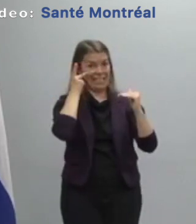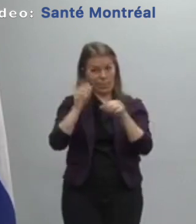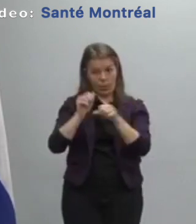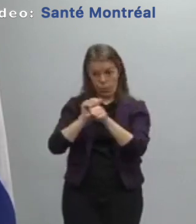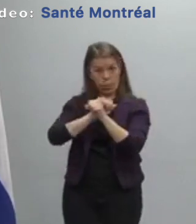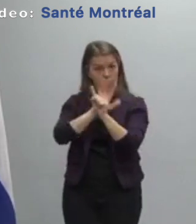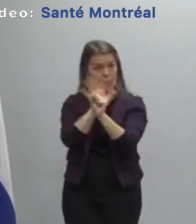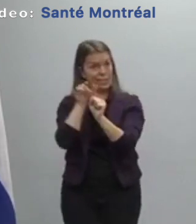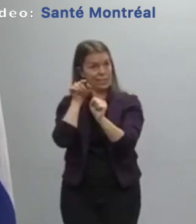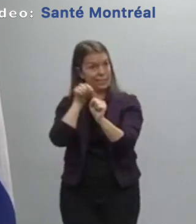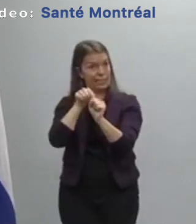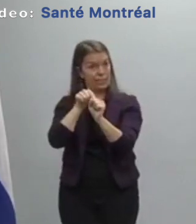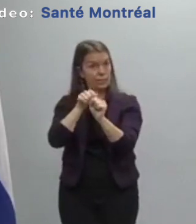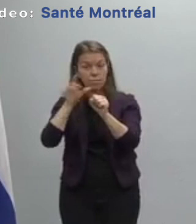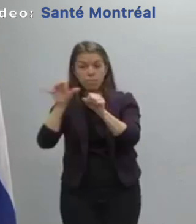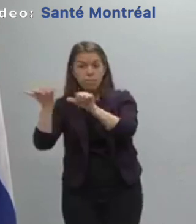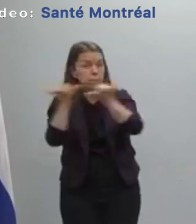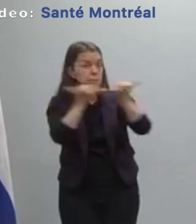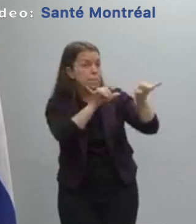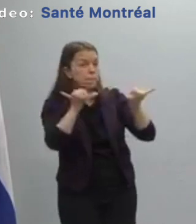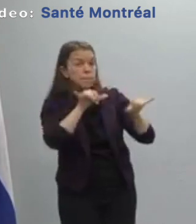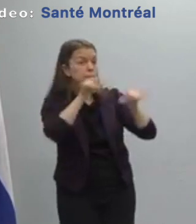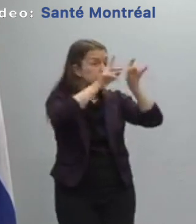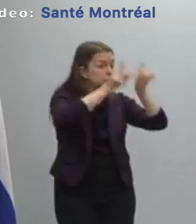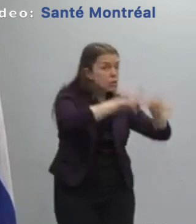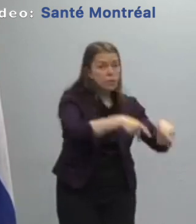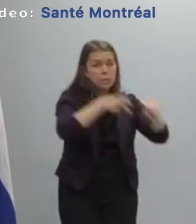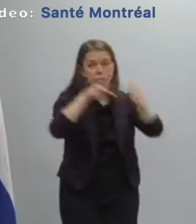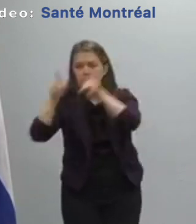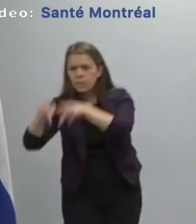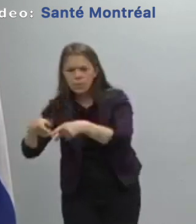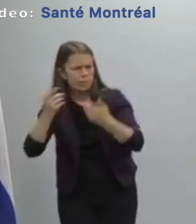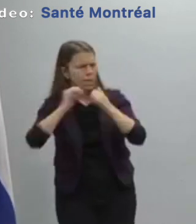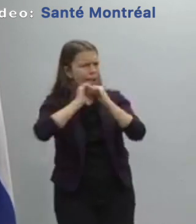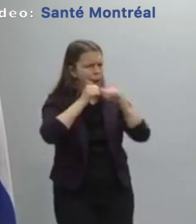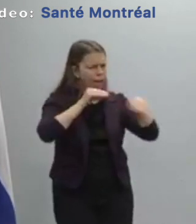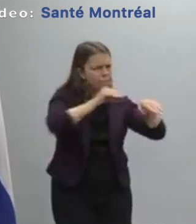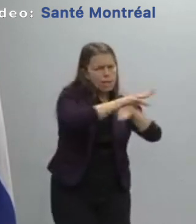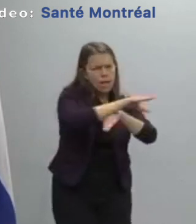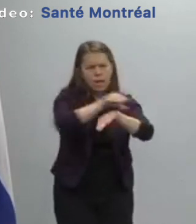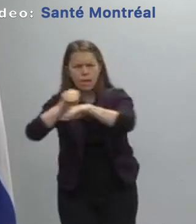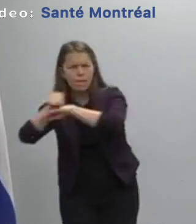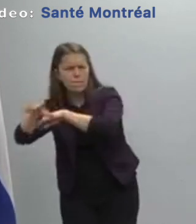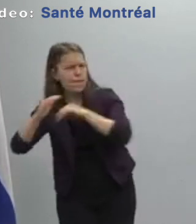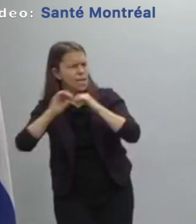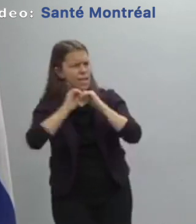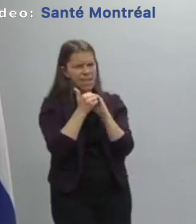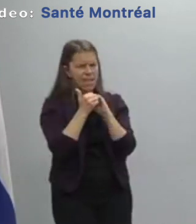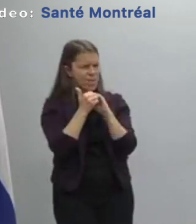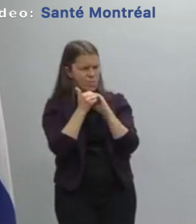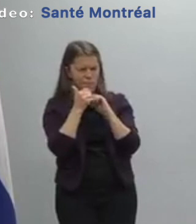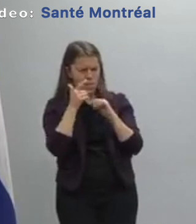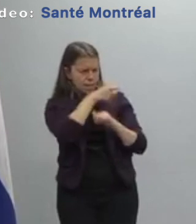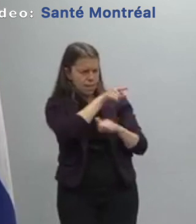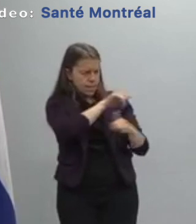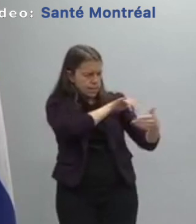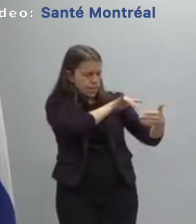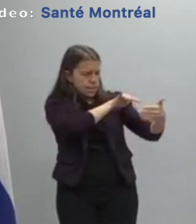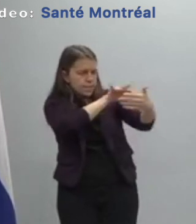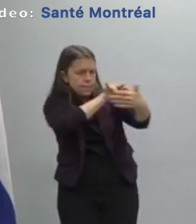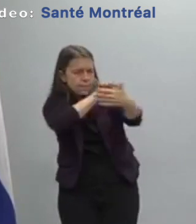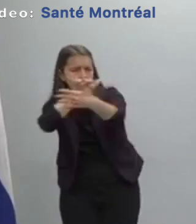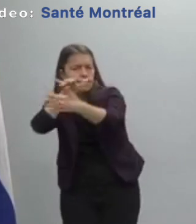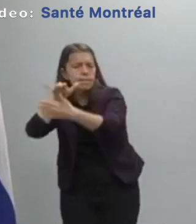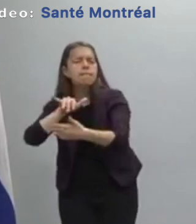the data for Montreal and we're seeing that in the neighborhoods that our lists